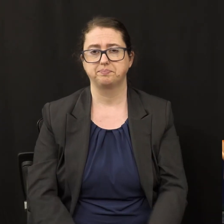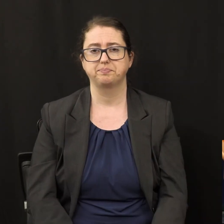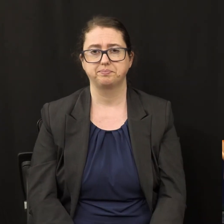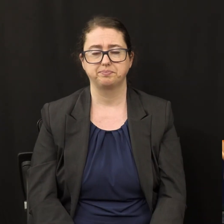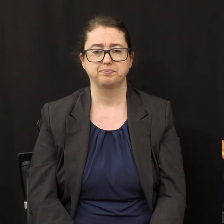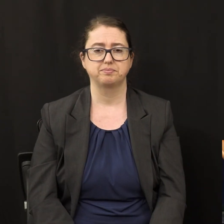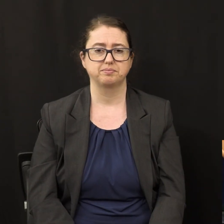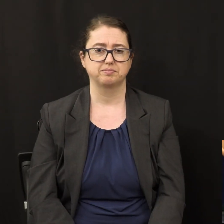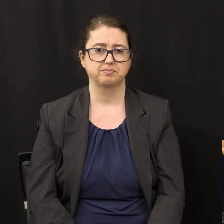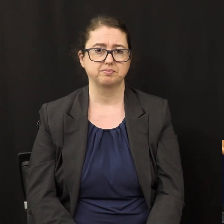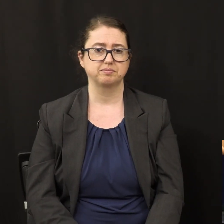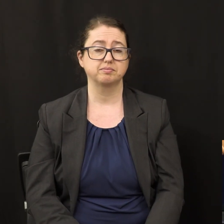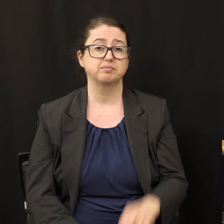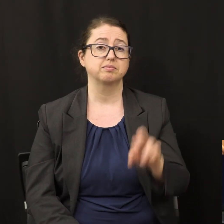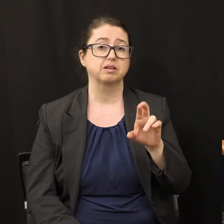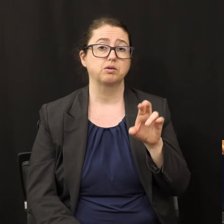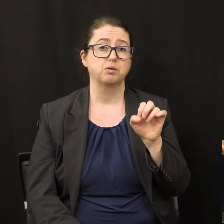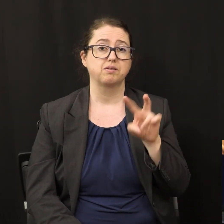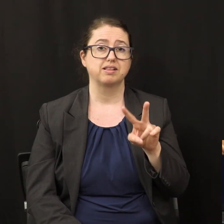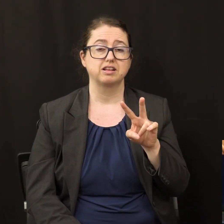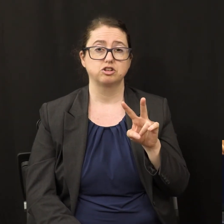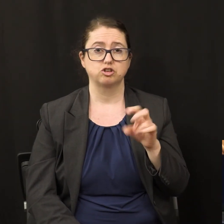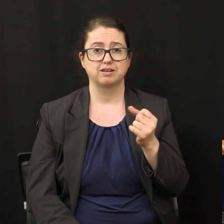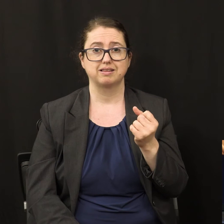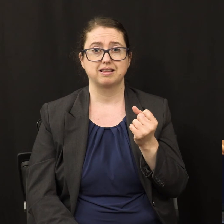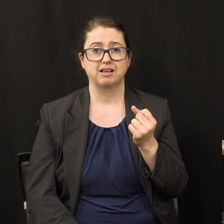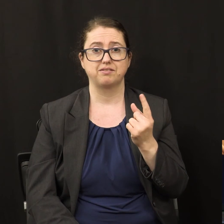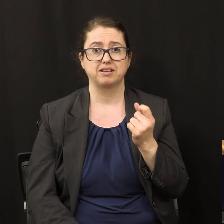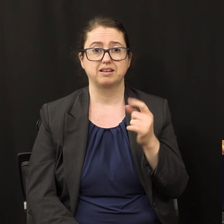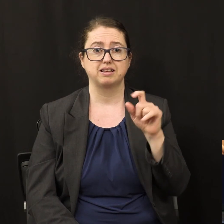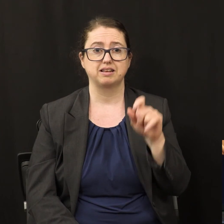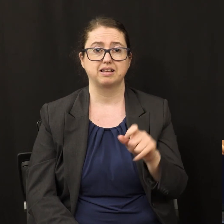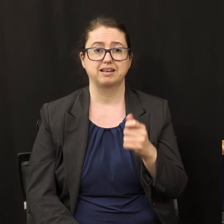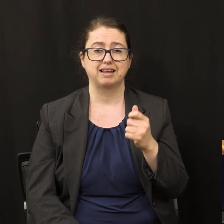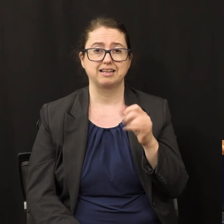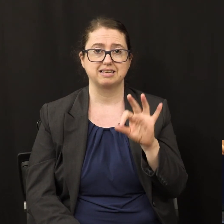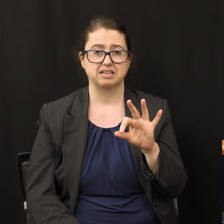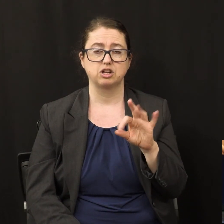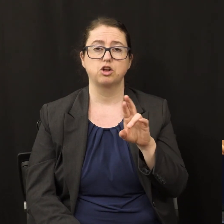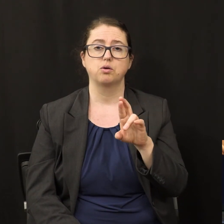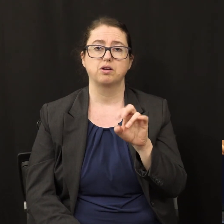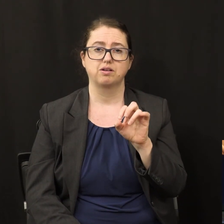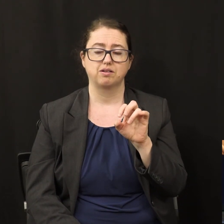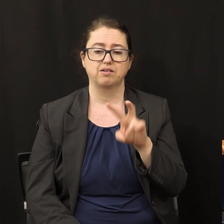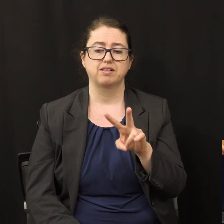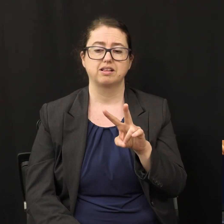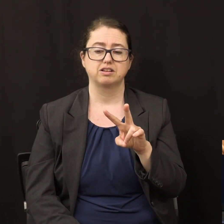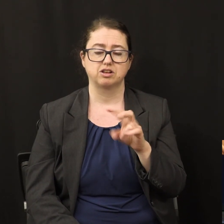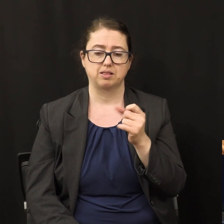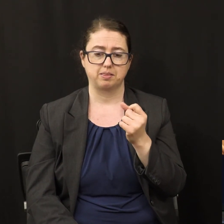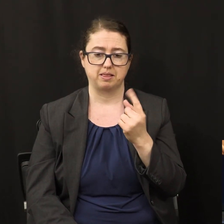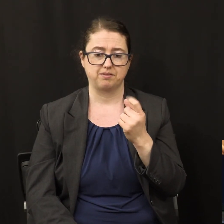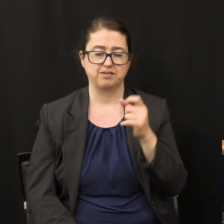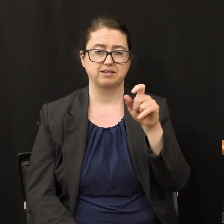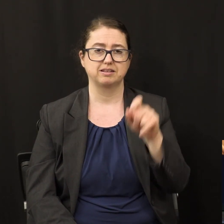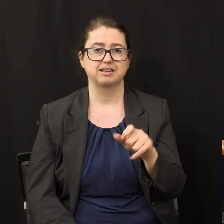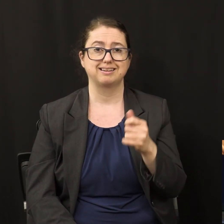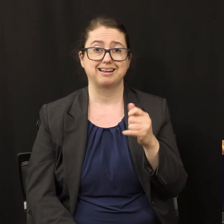Incidentally in Revelation chapter 11 and verse 19 Revelation chapter 11 verse 19 this is the introduction